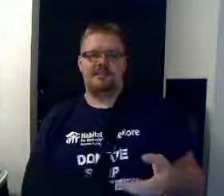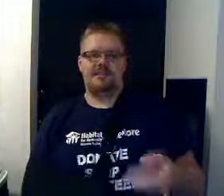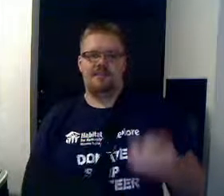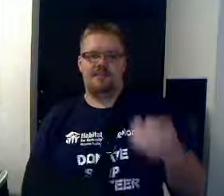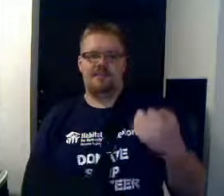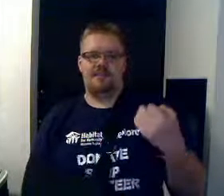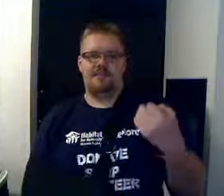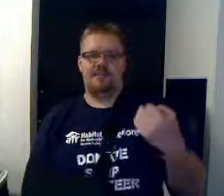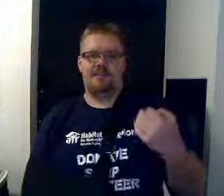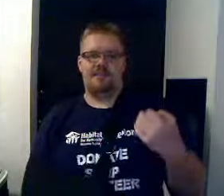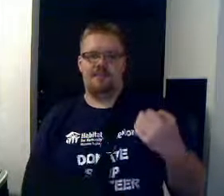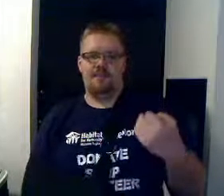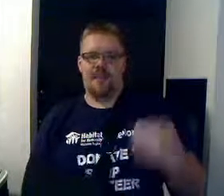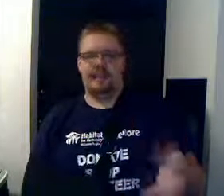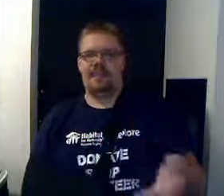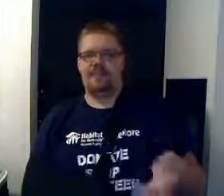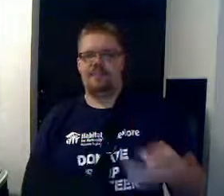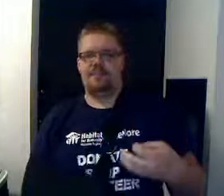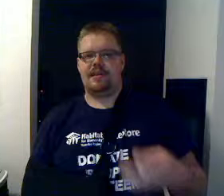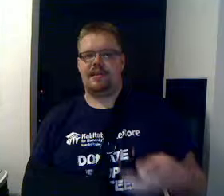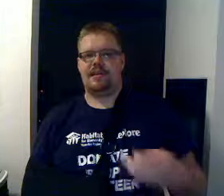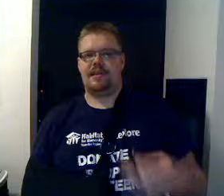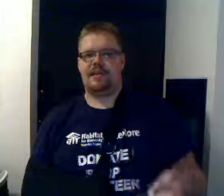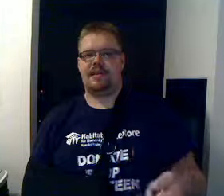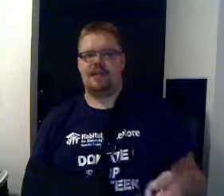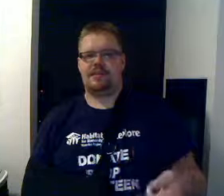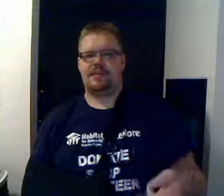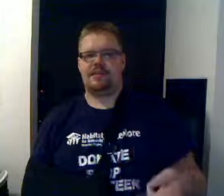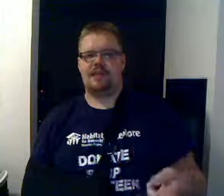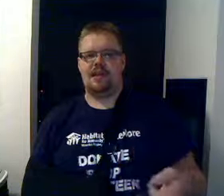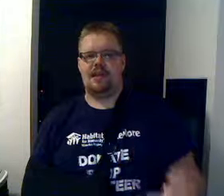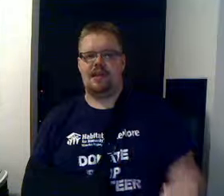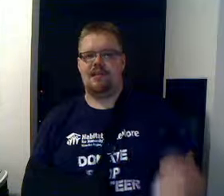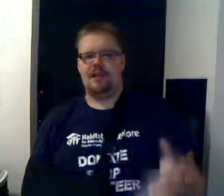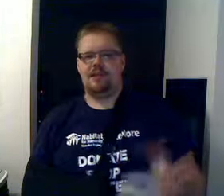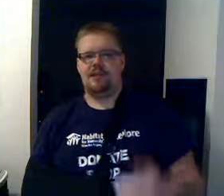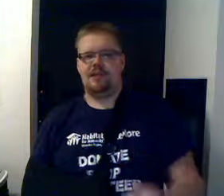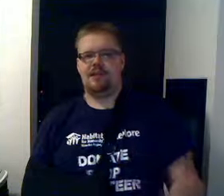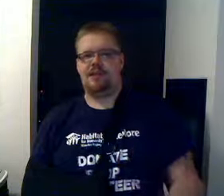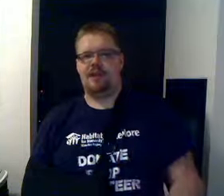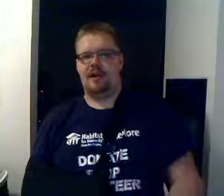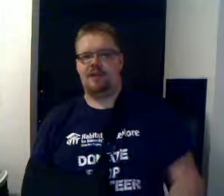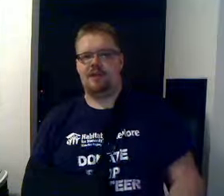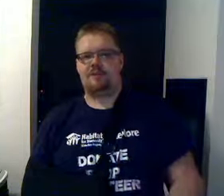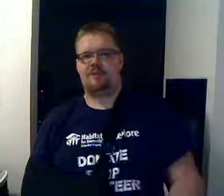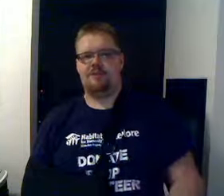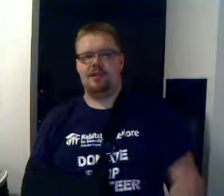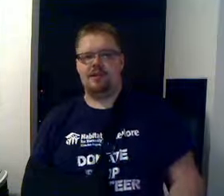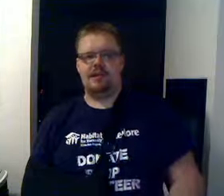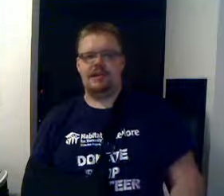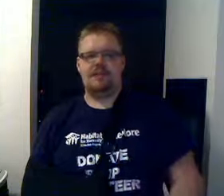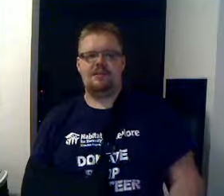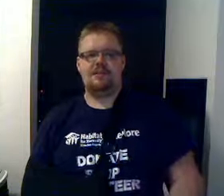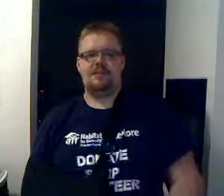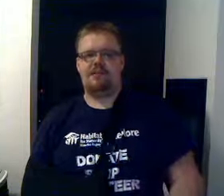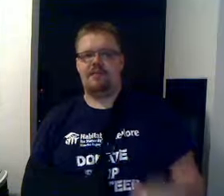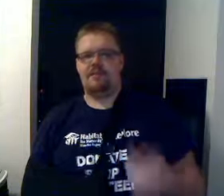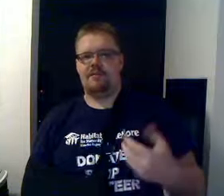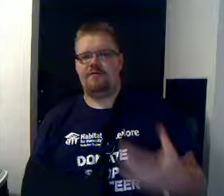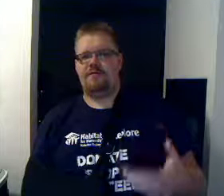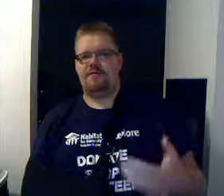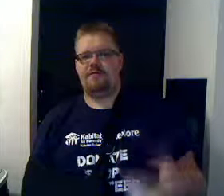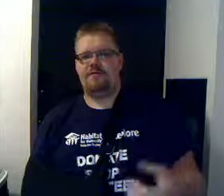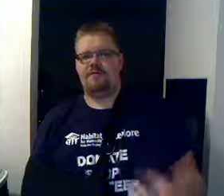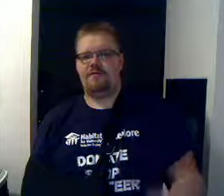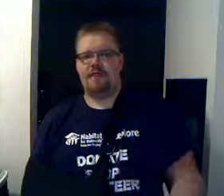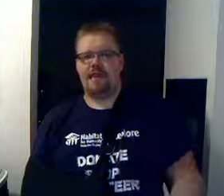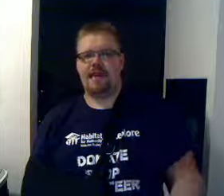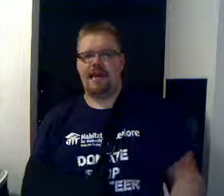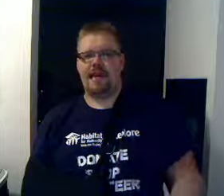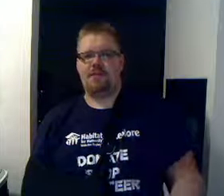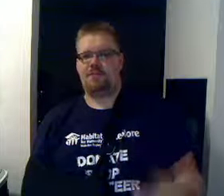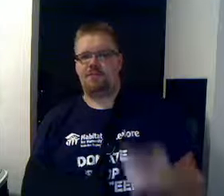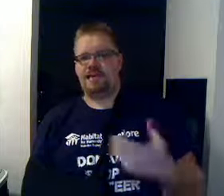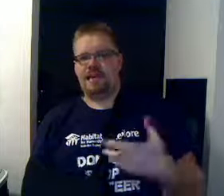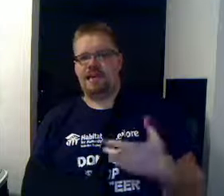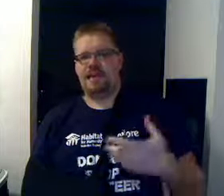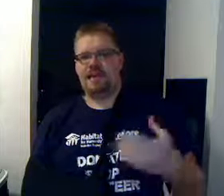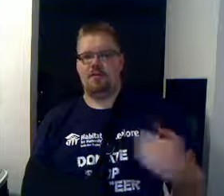the main player characters are going to be able to learn about it. Because you don't want to force them to metagame and pretend they